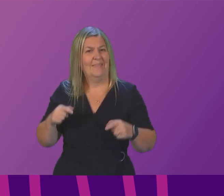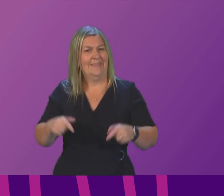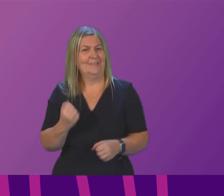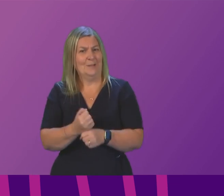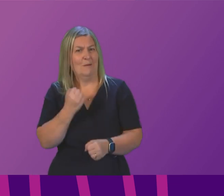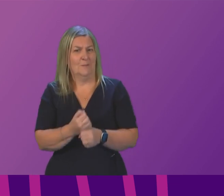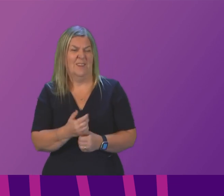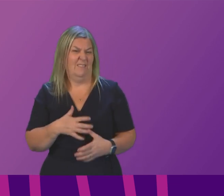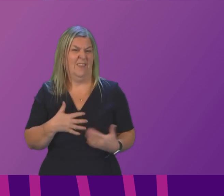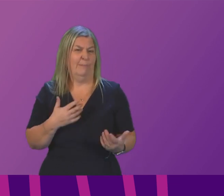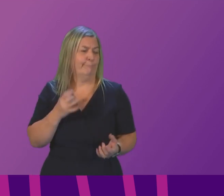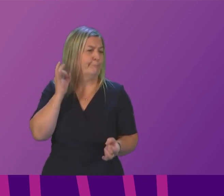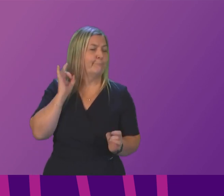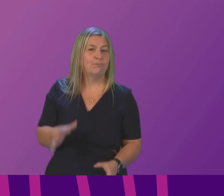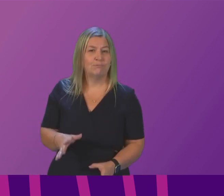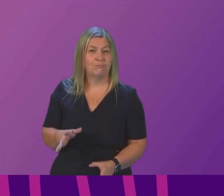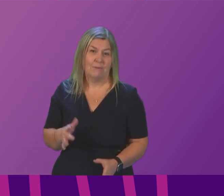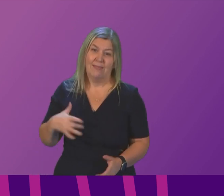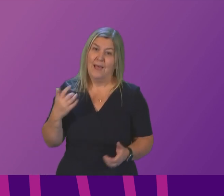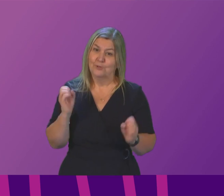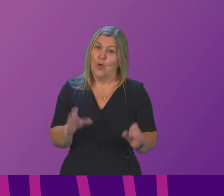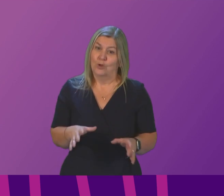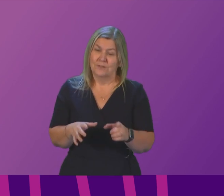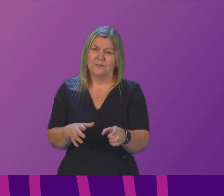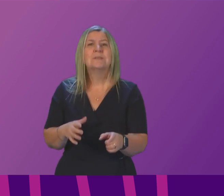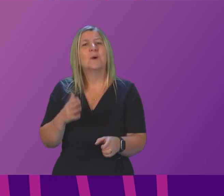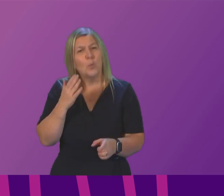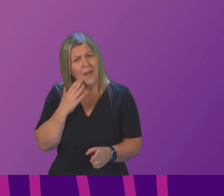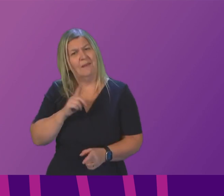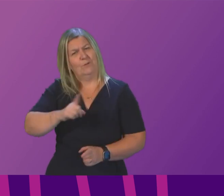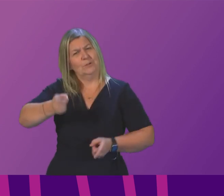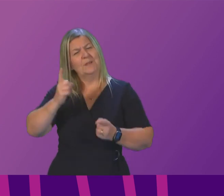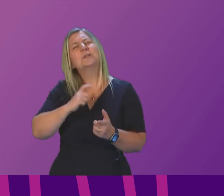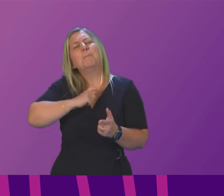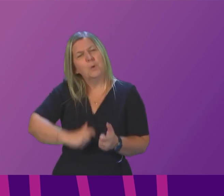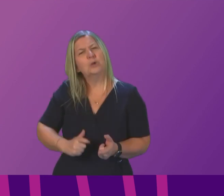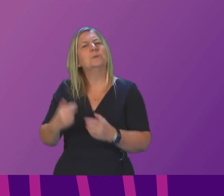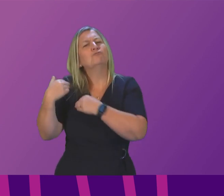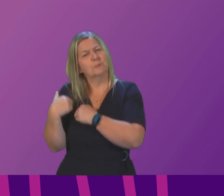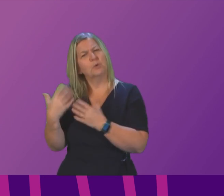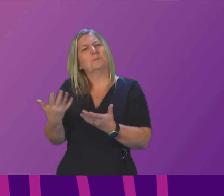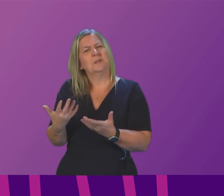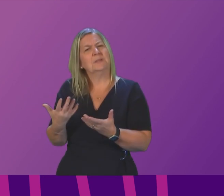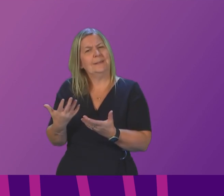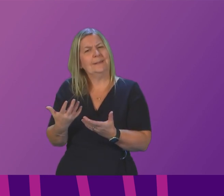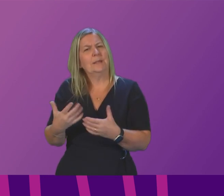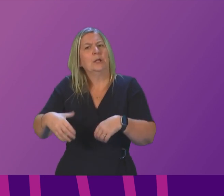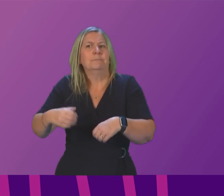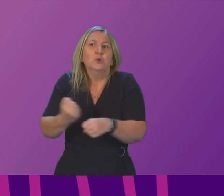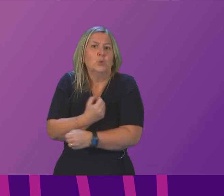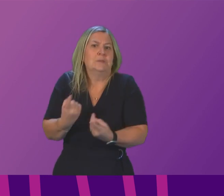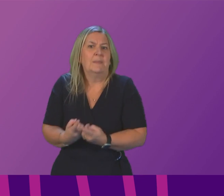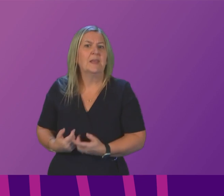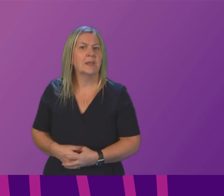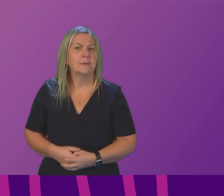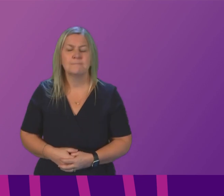and lives are being lost when will the first minister take personal responsibility and act I take personal